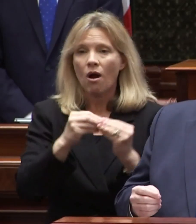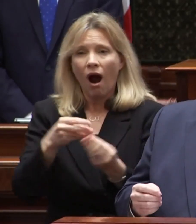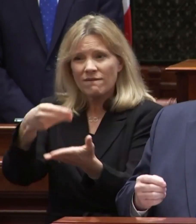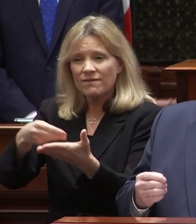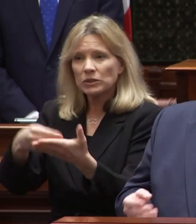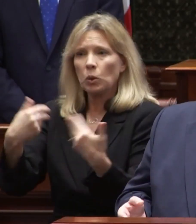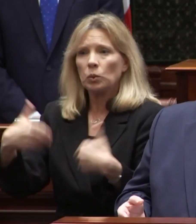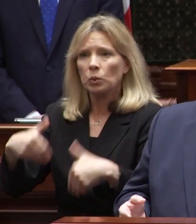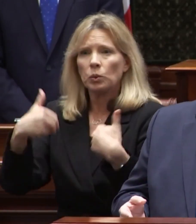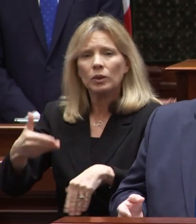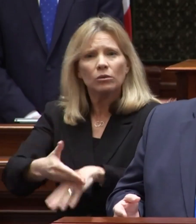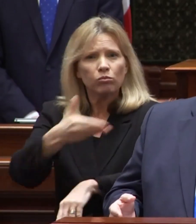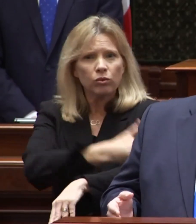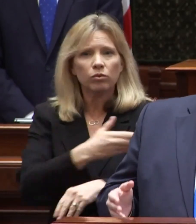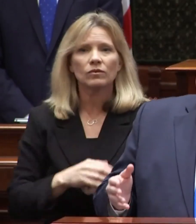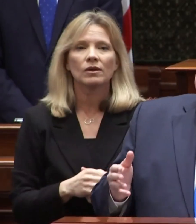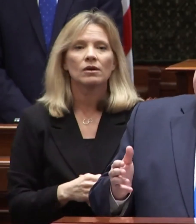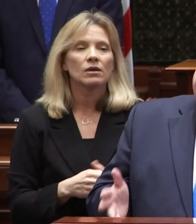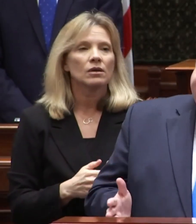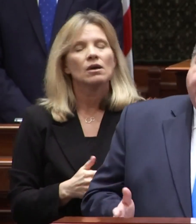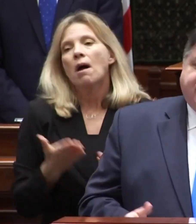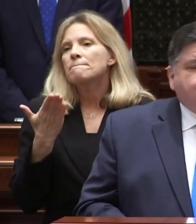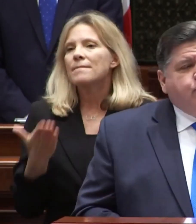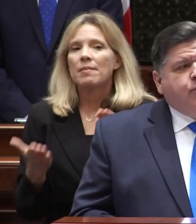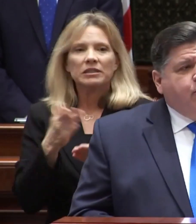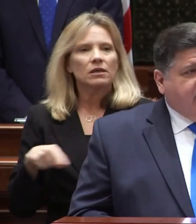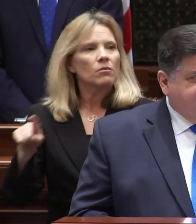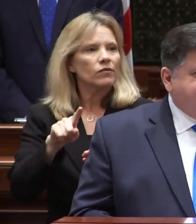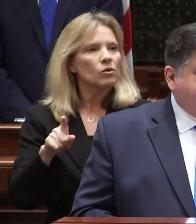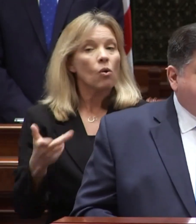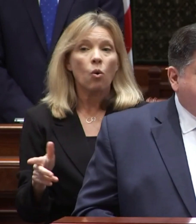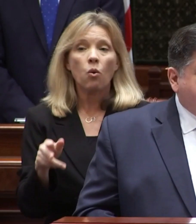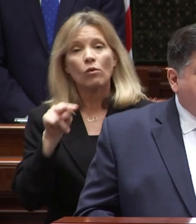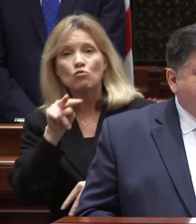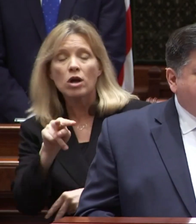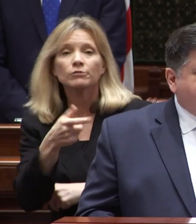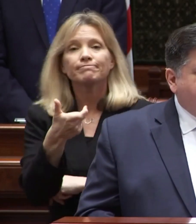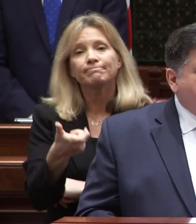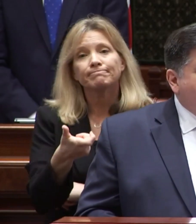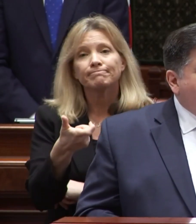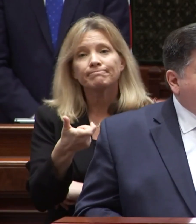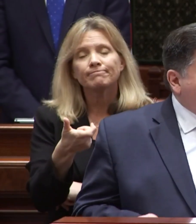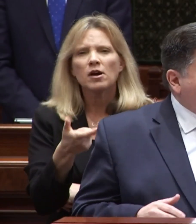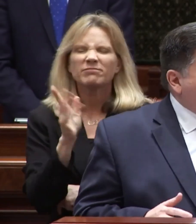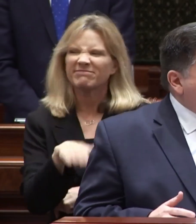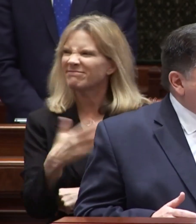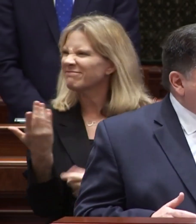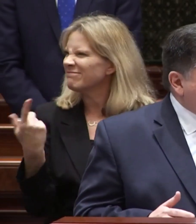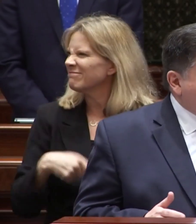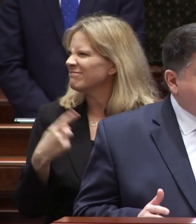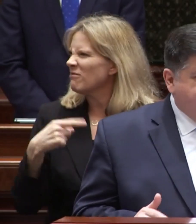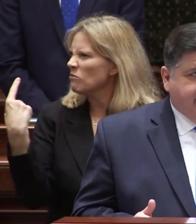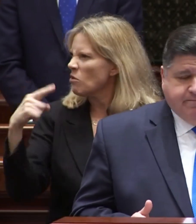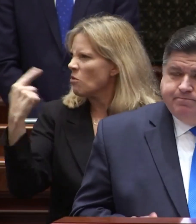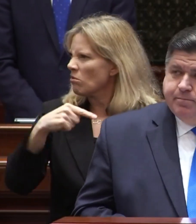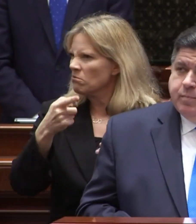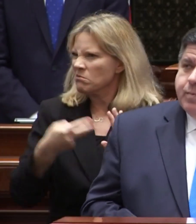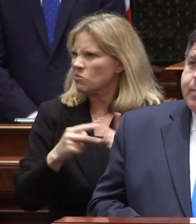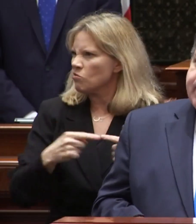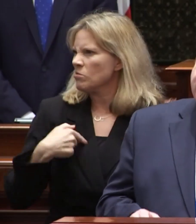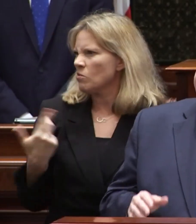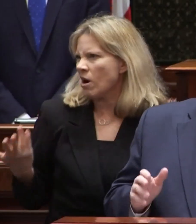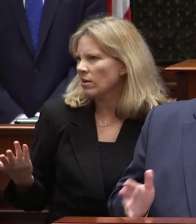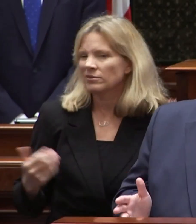fortunes have improved maybe some of you who are listening to this are asking what does this all mean to me